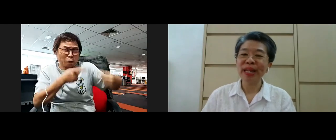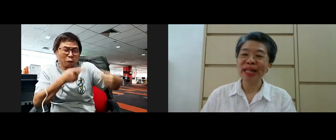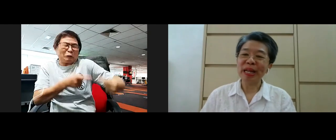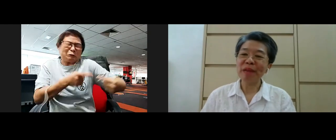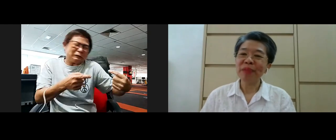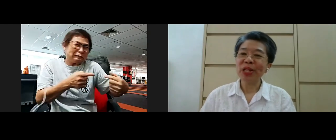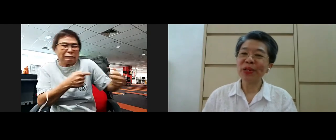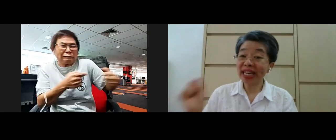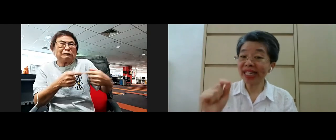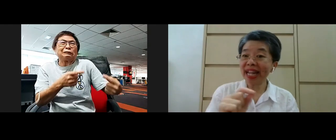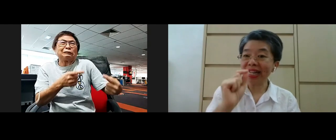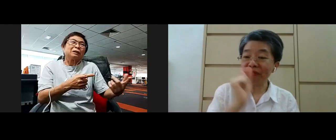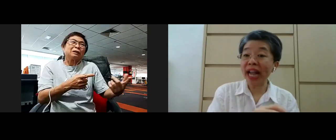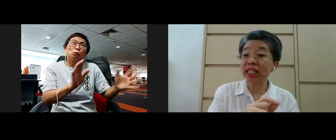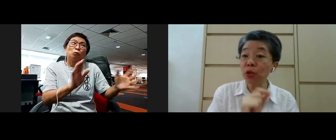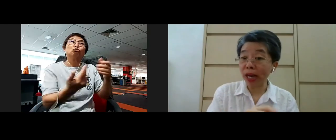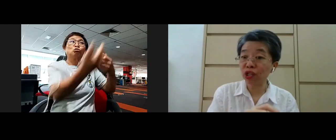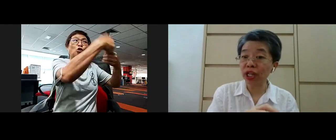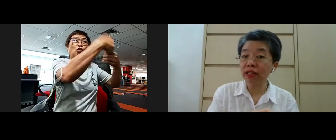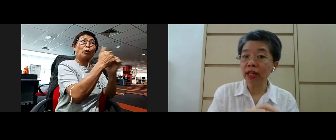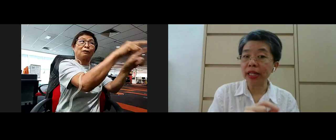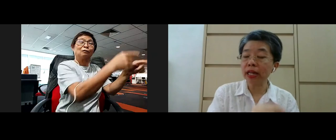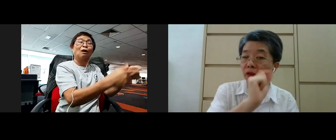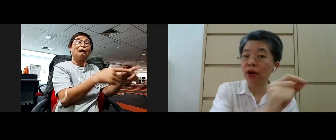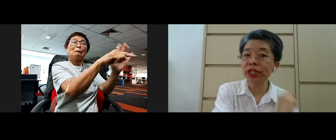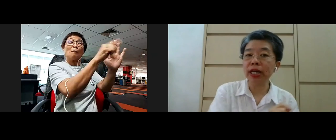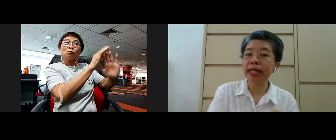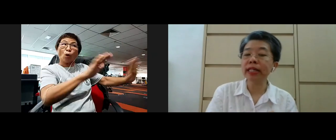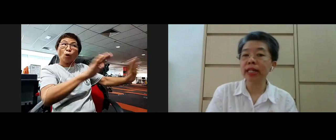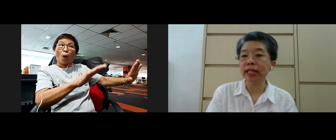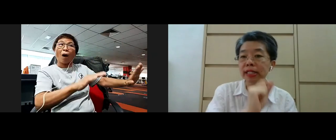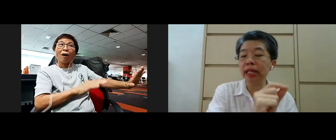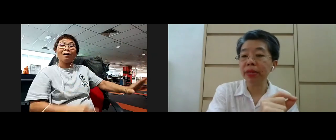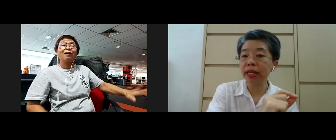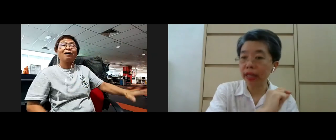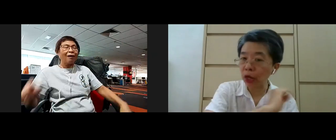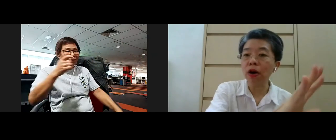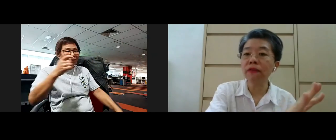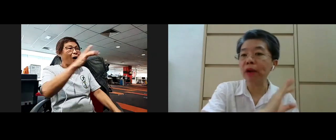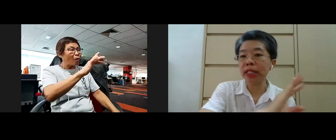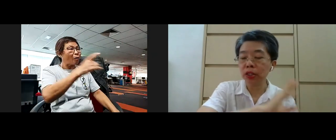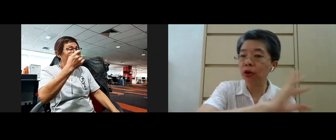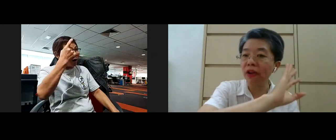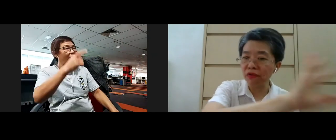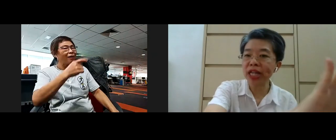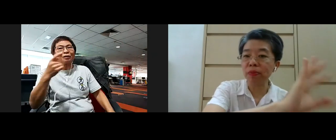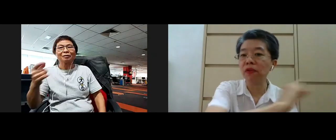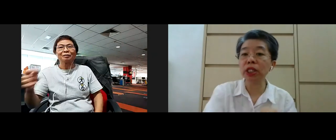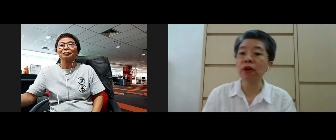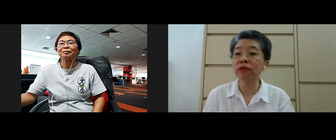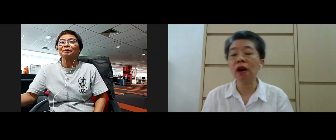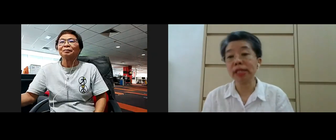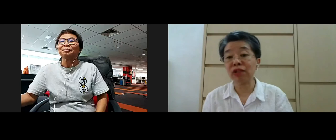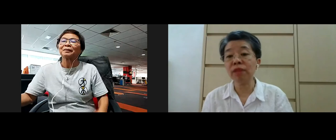question yeah so let's take the final question and then of course then Sister Libby can go off I want her to go off and rest